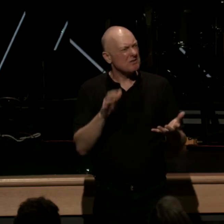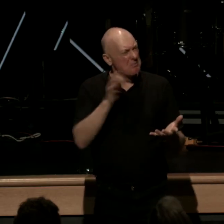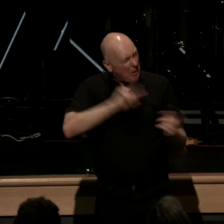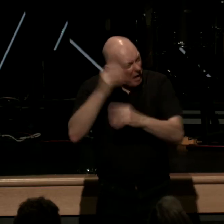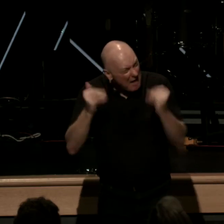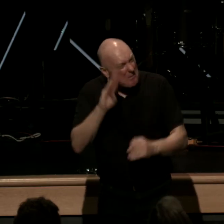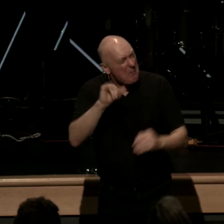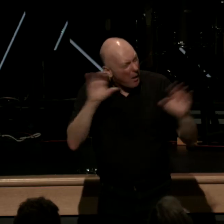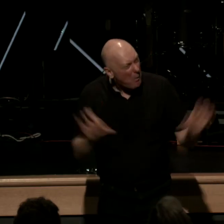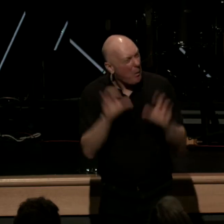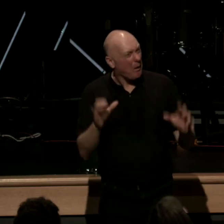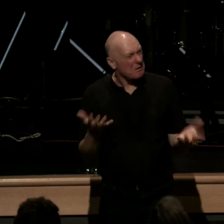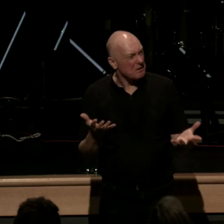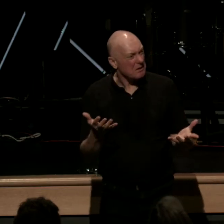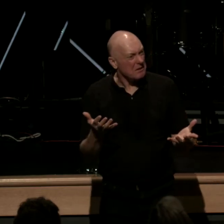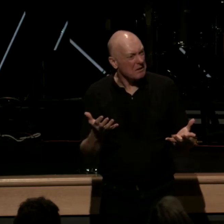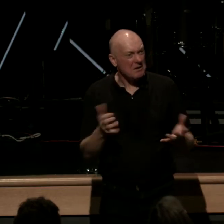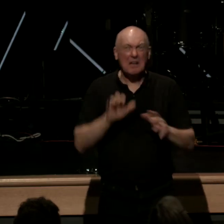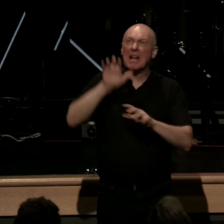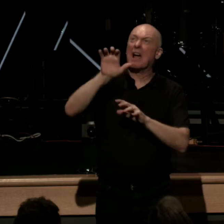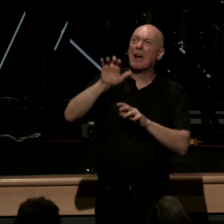I would as soon think of climbing to the moon on a rope of sand